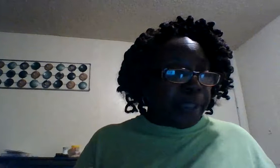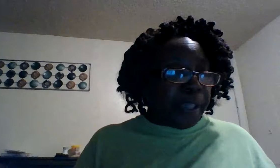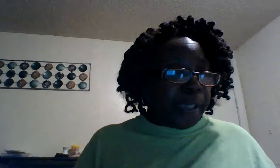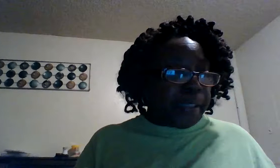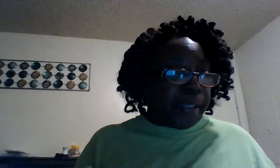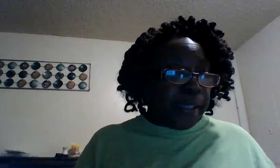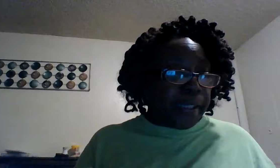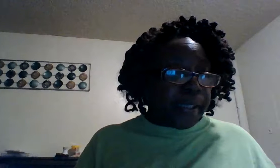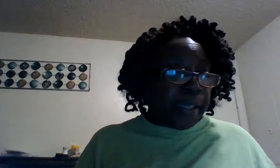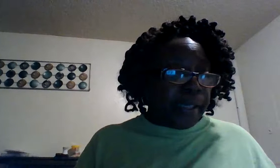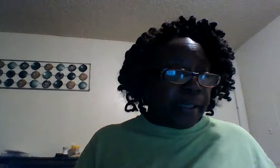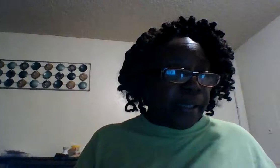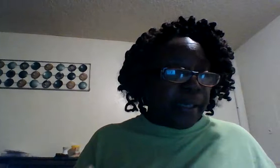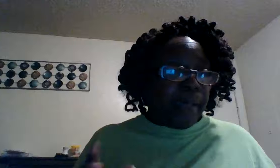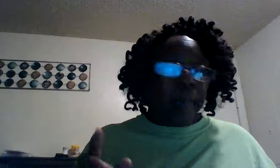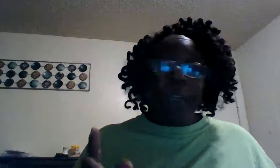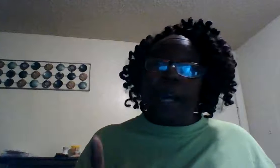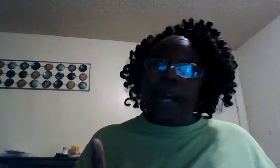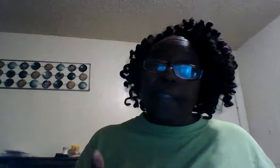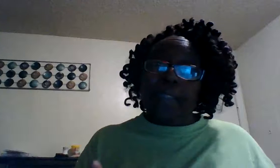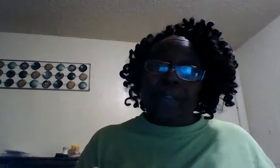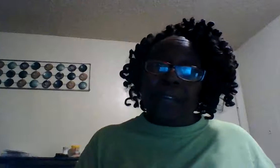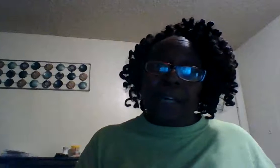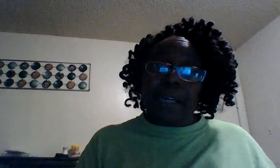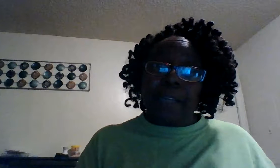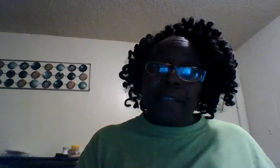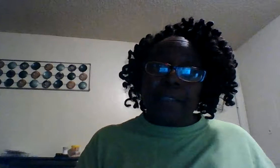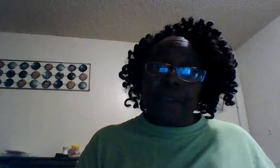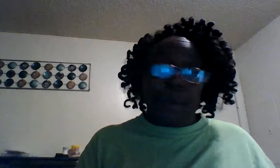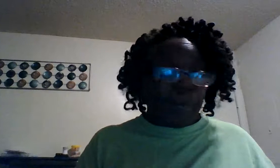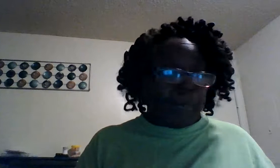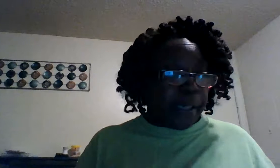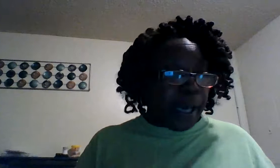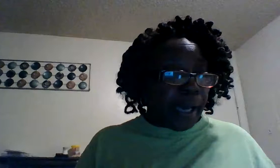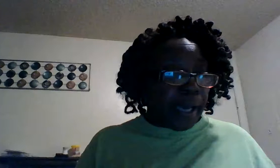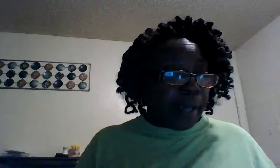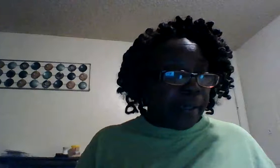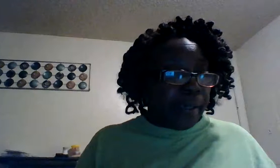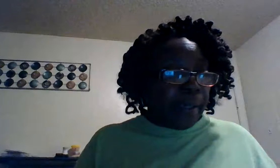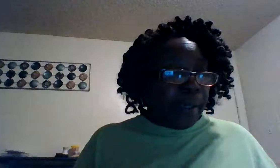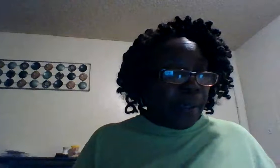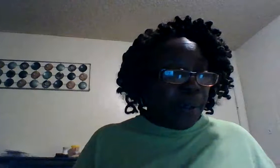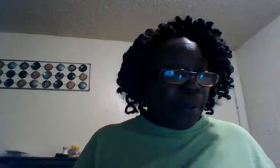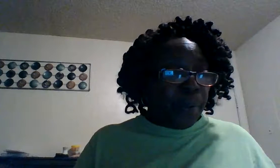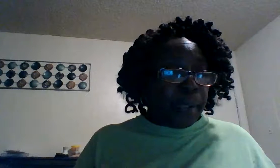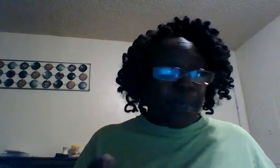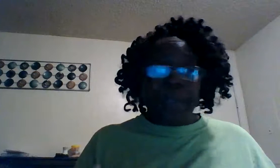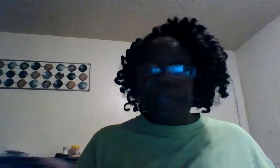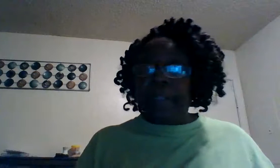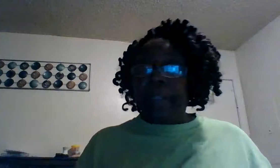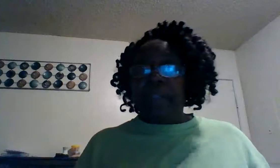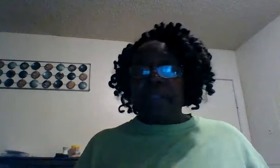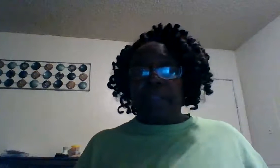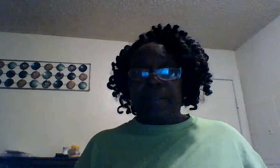we say to these things if god is for us glory be to god who can be against us